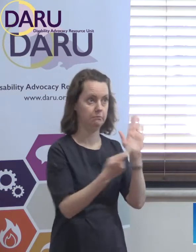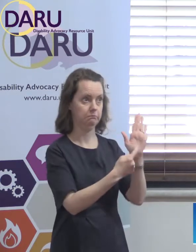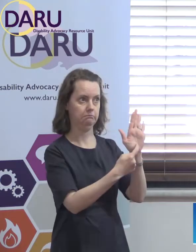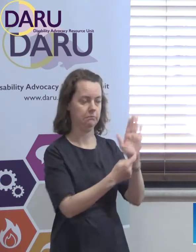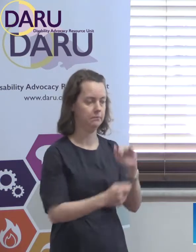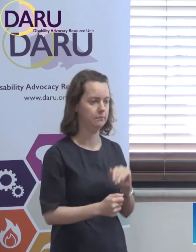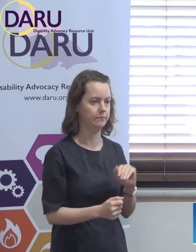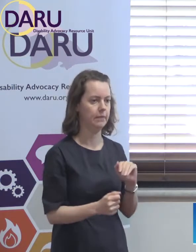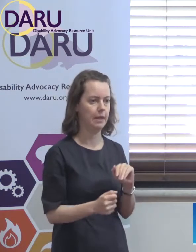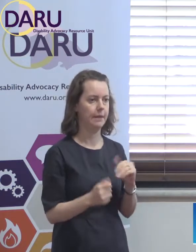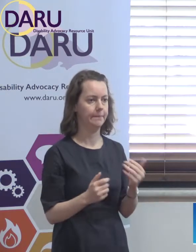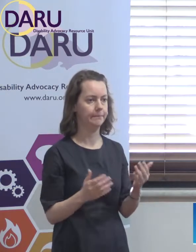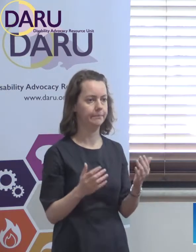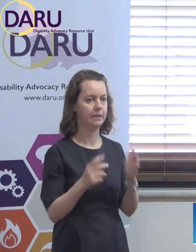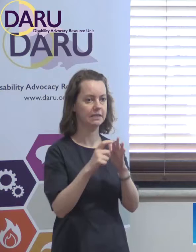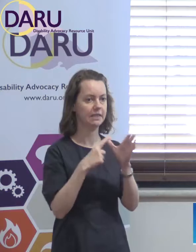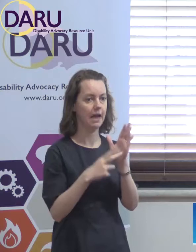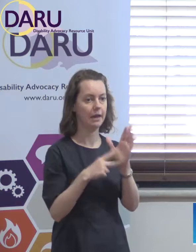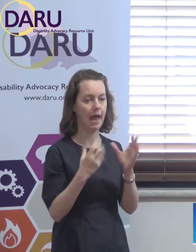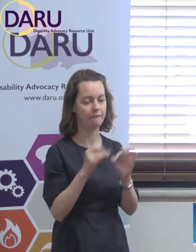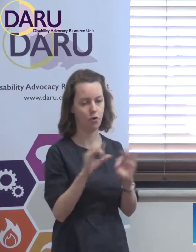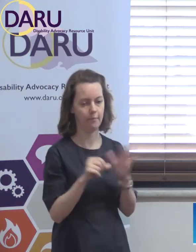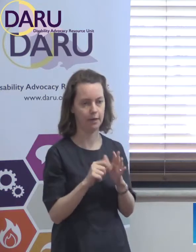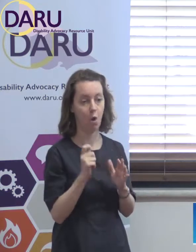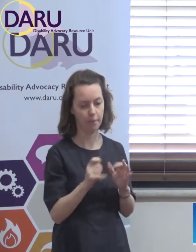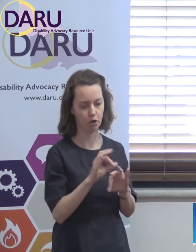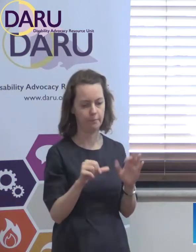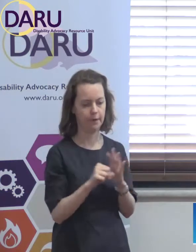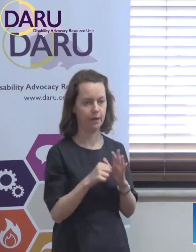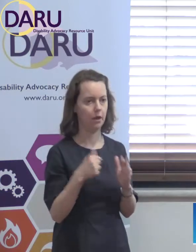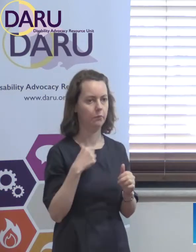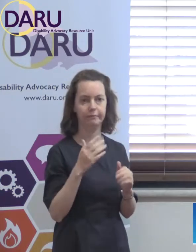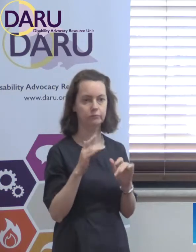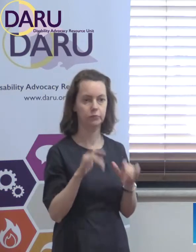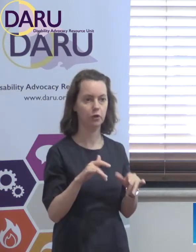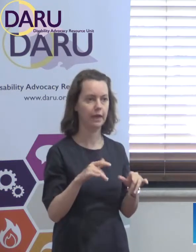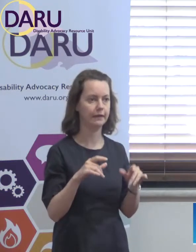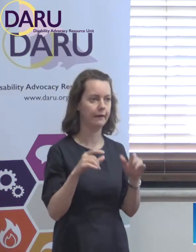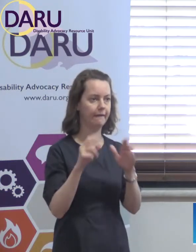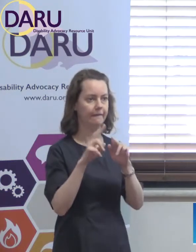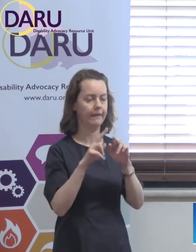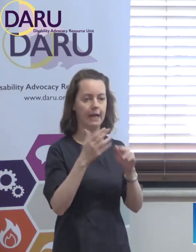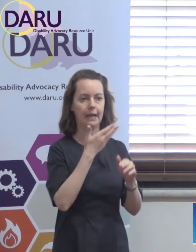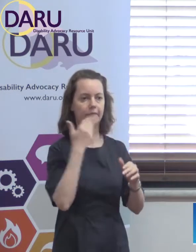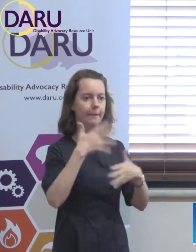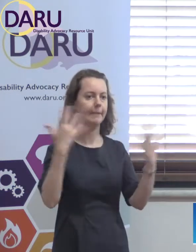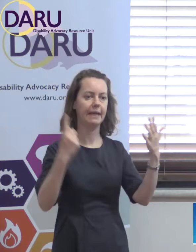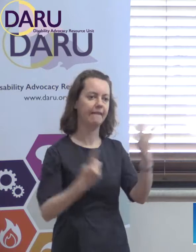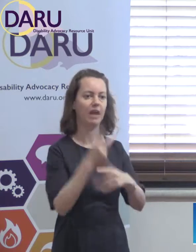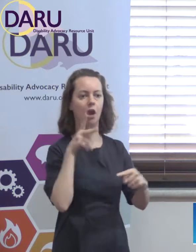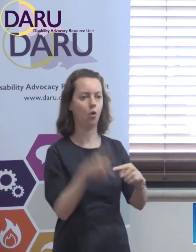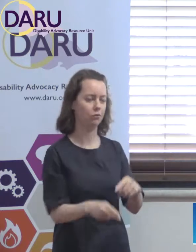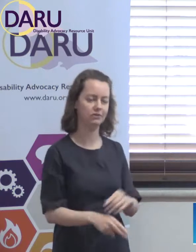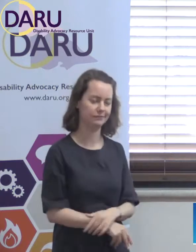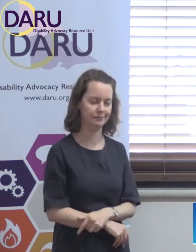So, because Dana has almost no money, we haven't done any kind of flash big event to launch